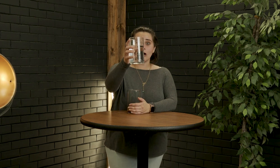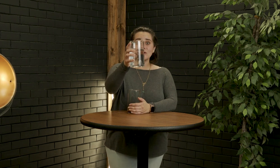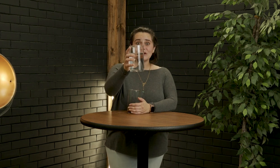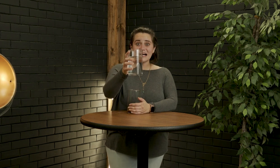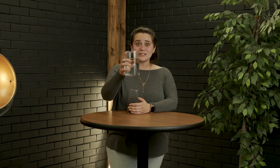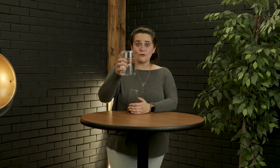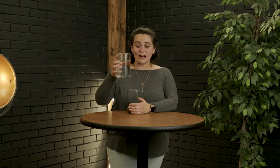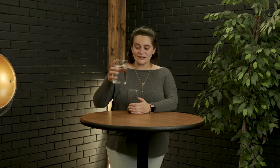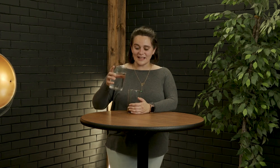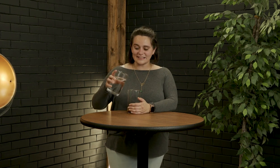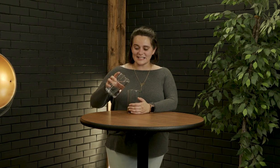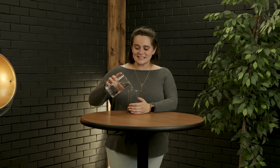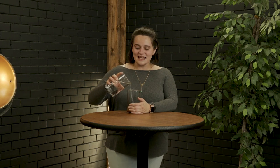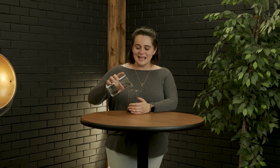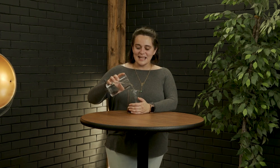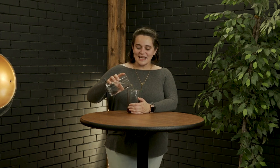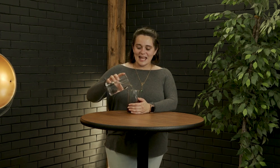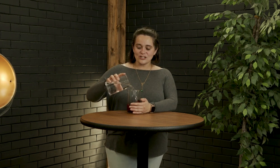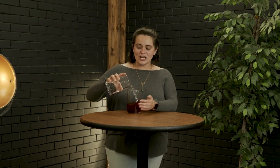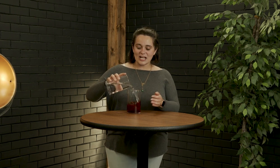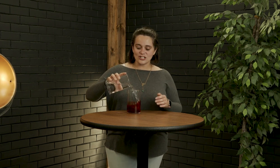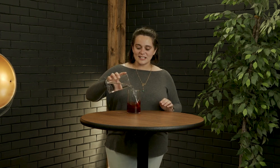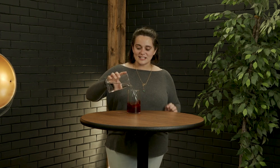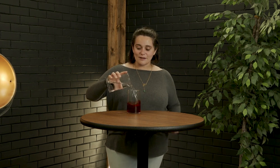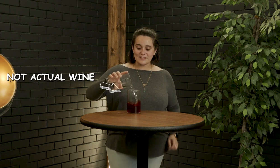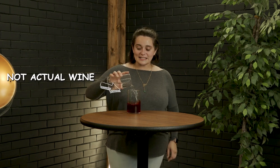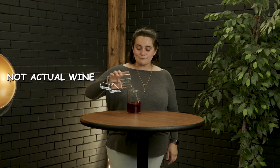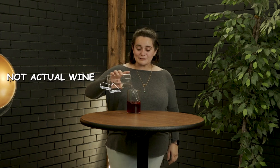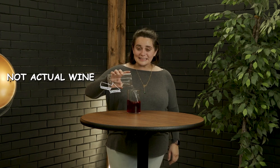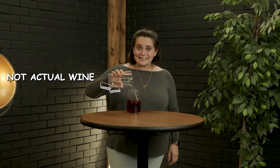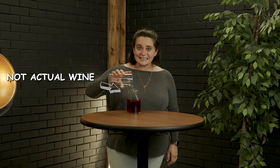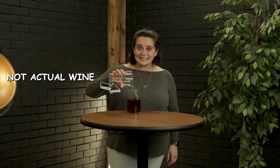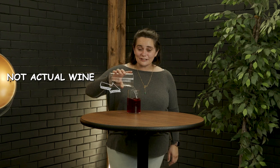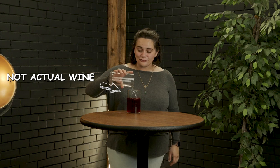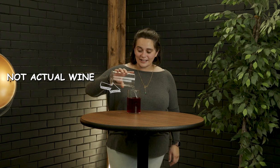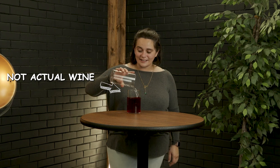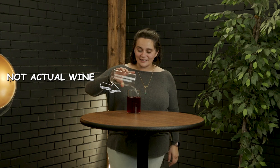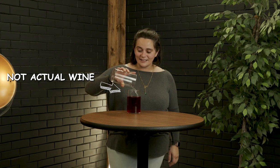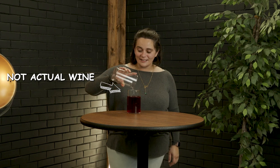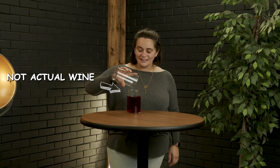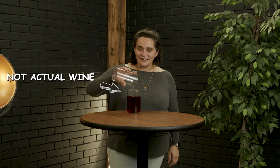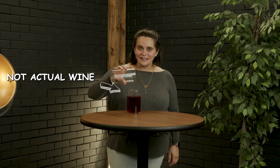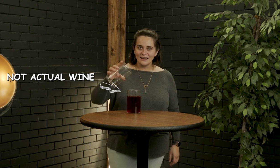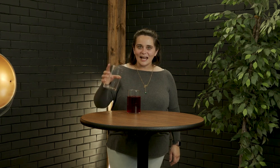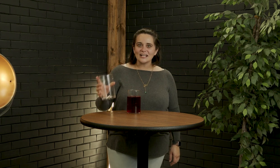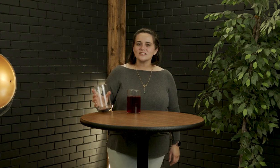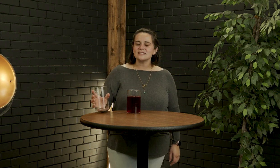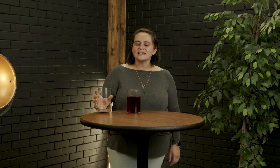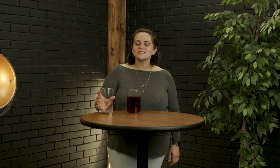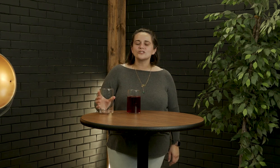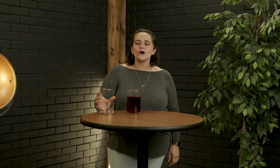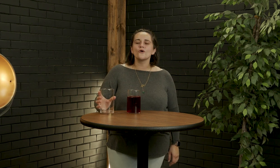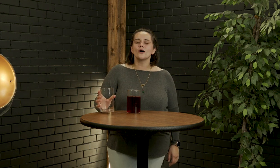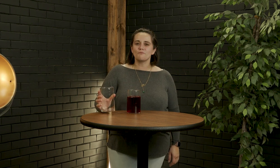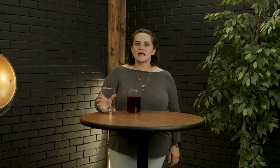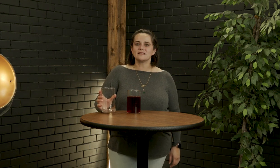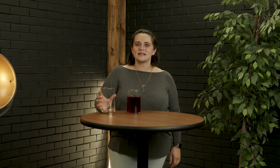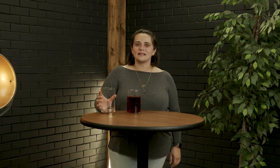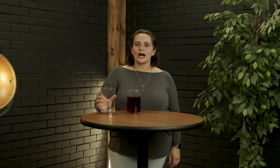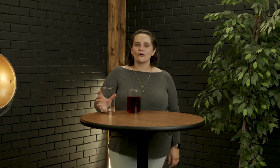normal glass of water like this and change it into something completely different I just think it's so amazing how